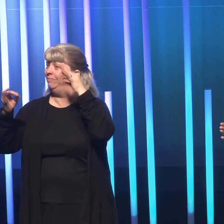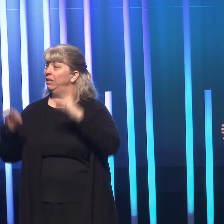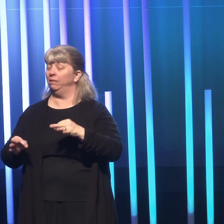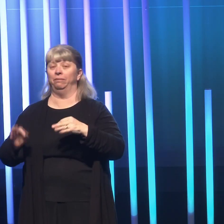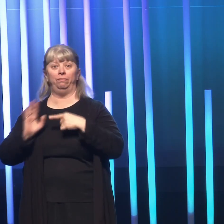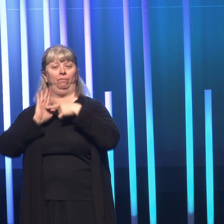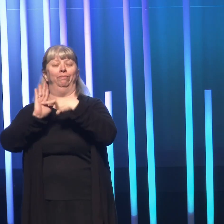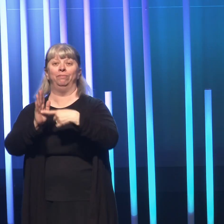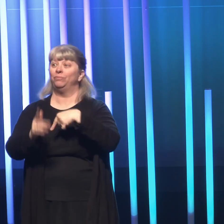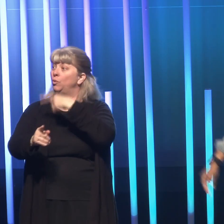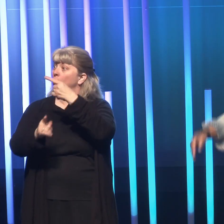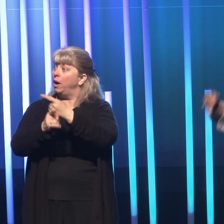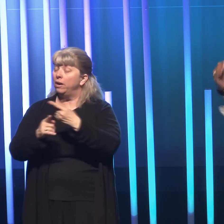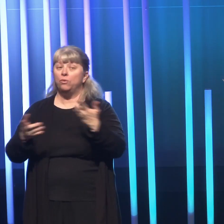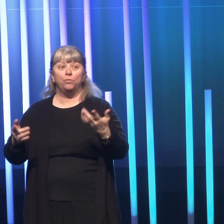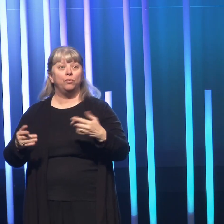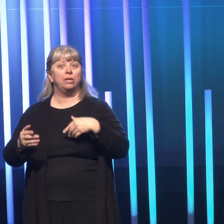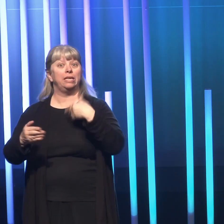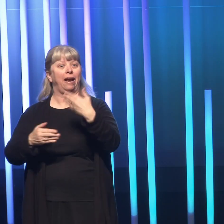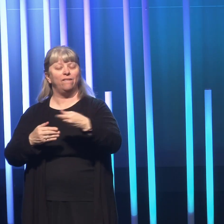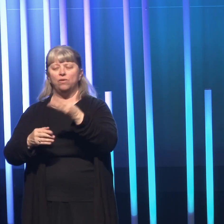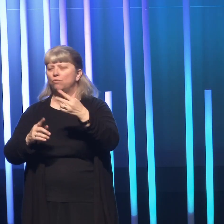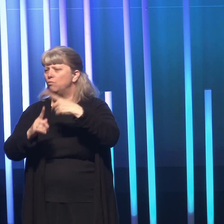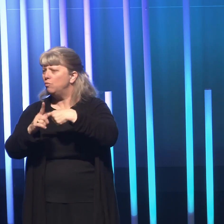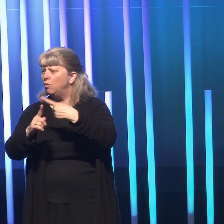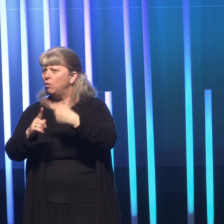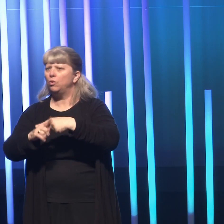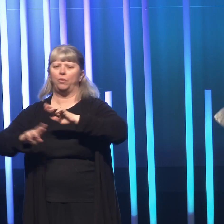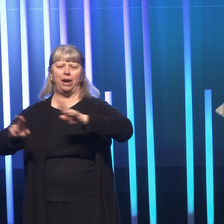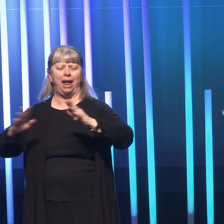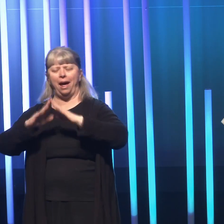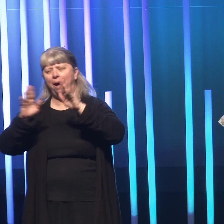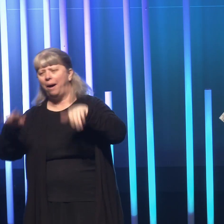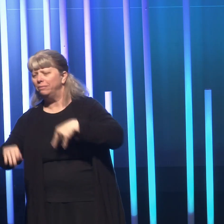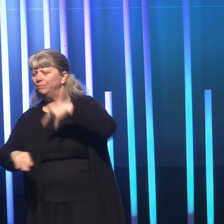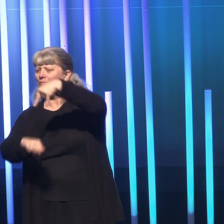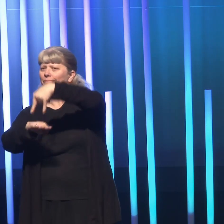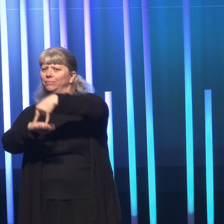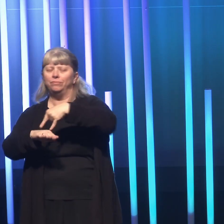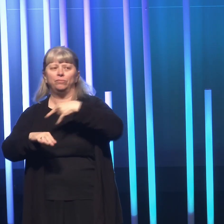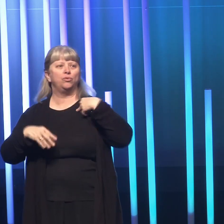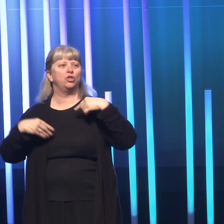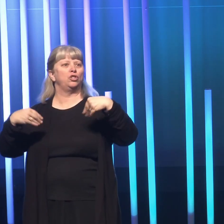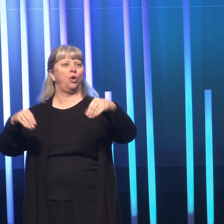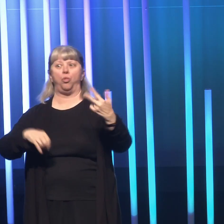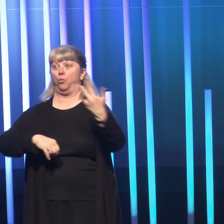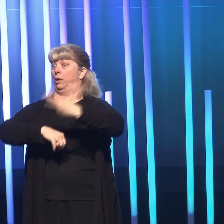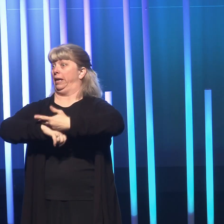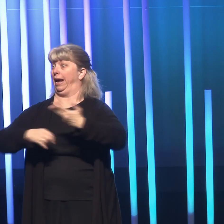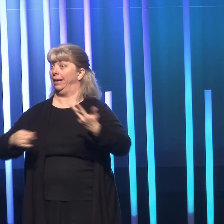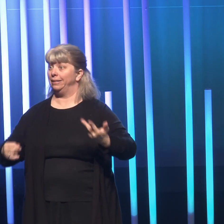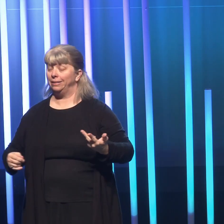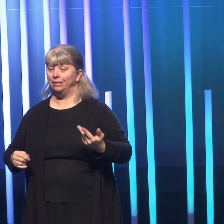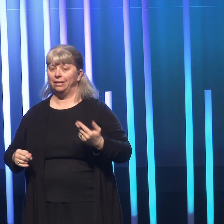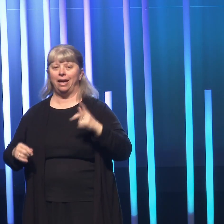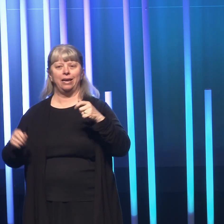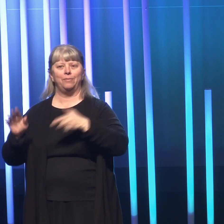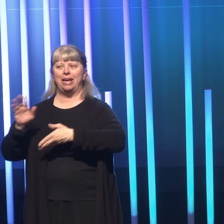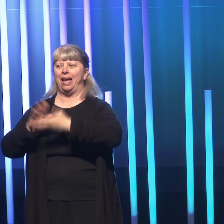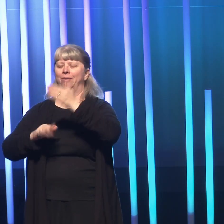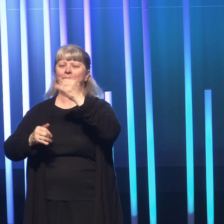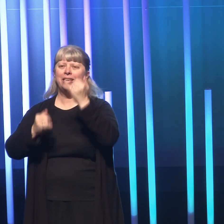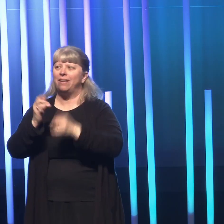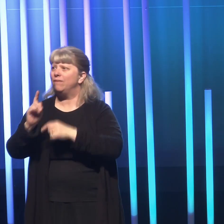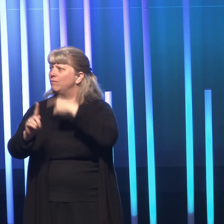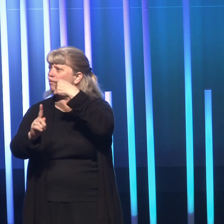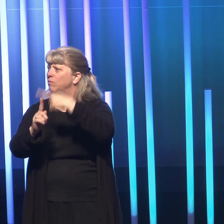sign, right? We were like, we took the next few months. We readied our house. We put it on the market. It sold in three days. And we had to be out by the end of